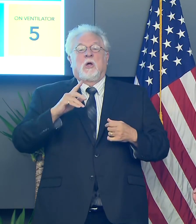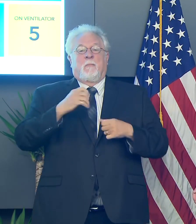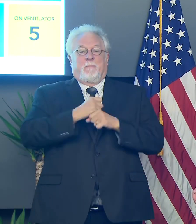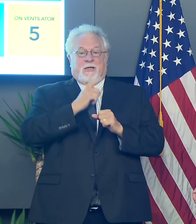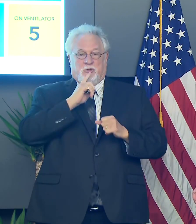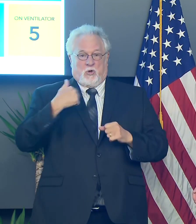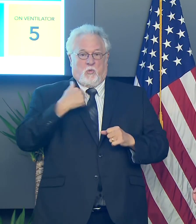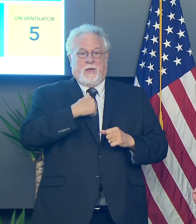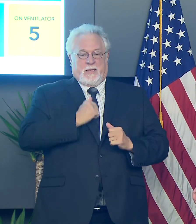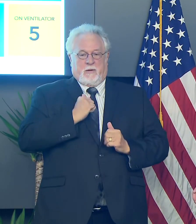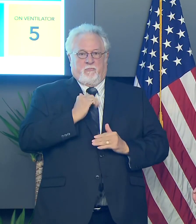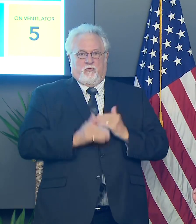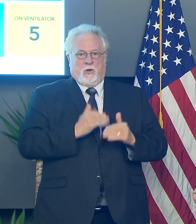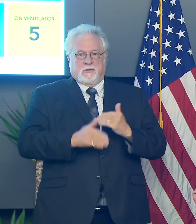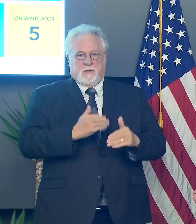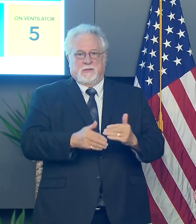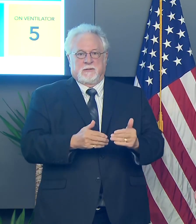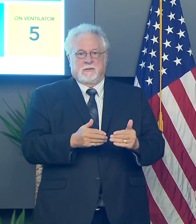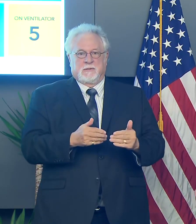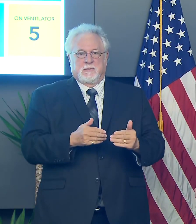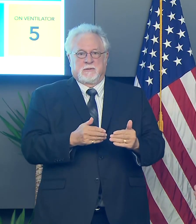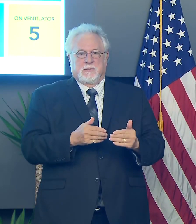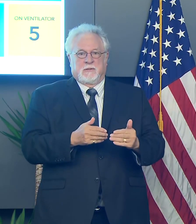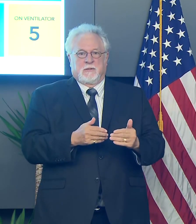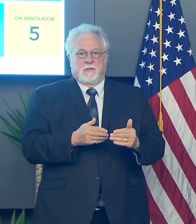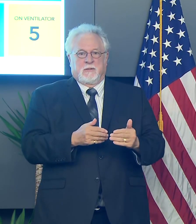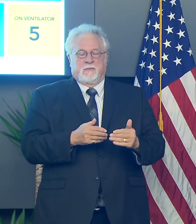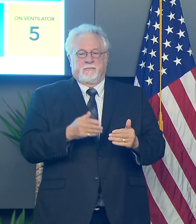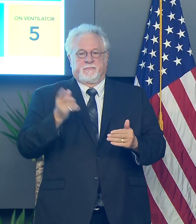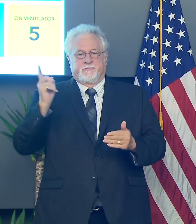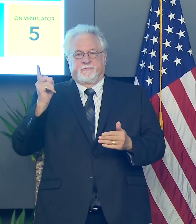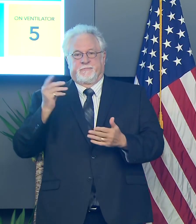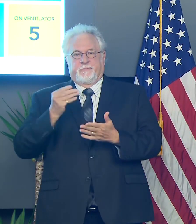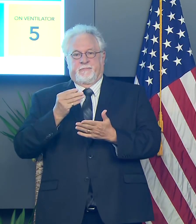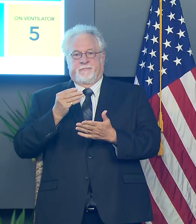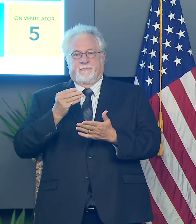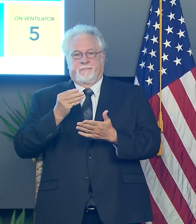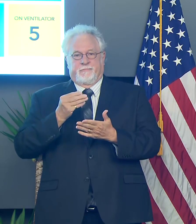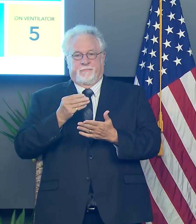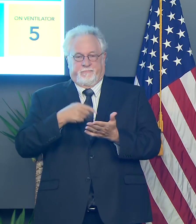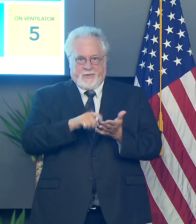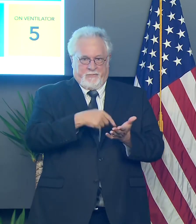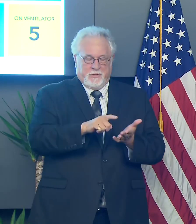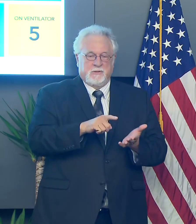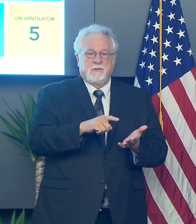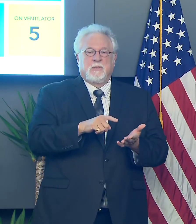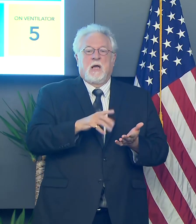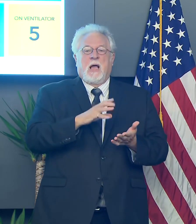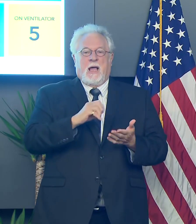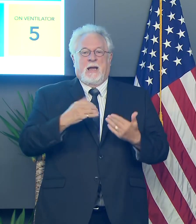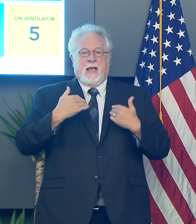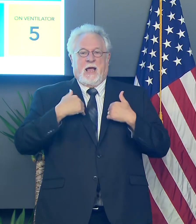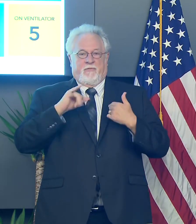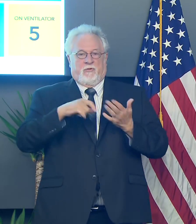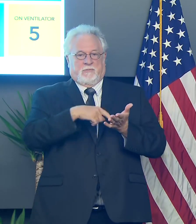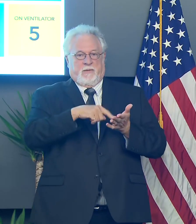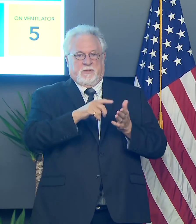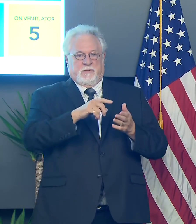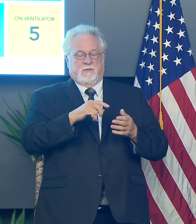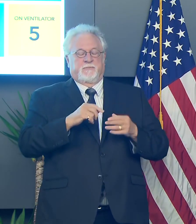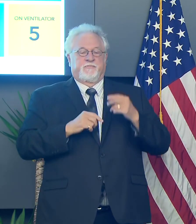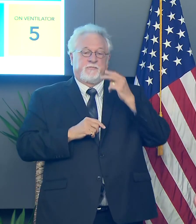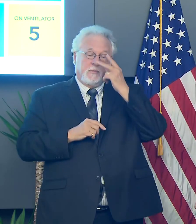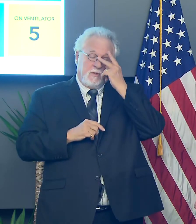make sure that we can process, um, uh, this, uh, round of, of payments and then have those payments made.